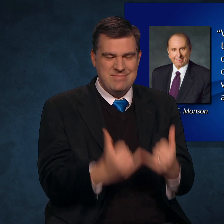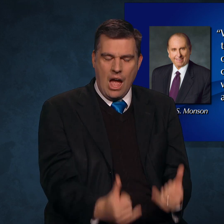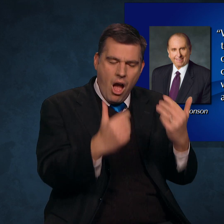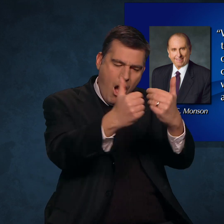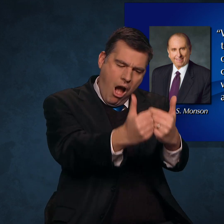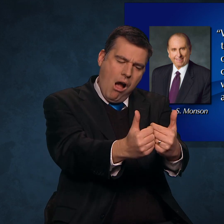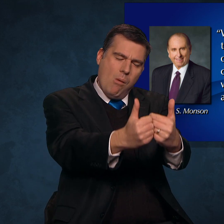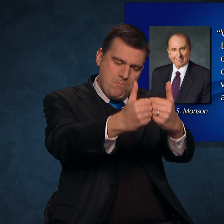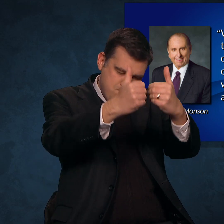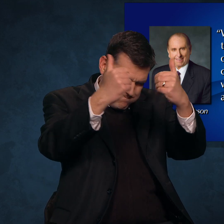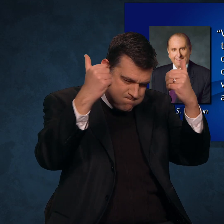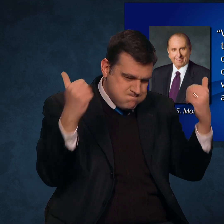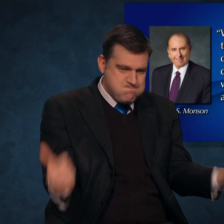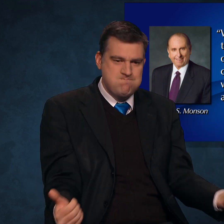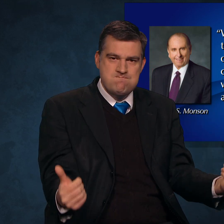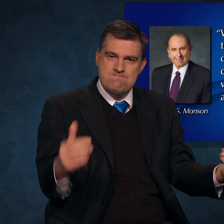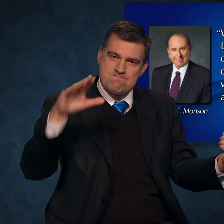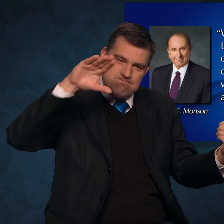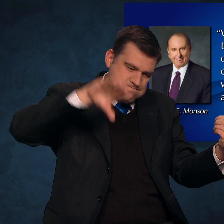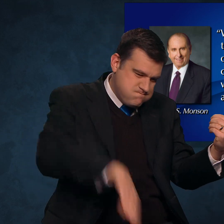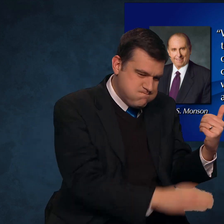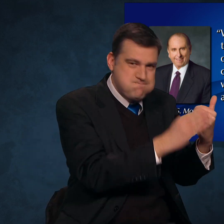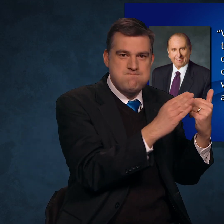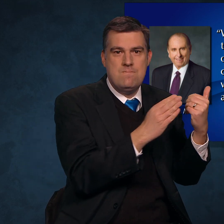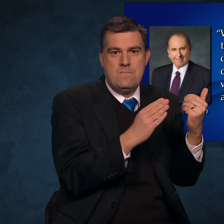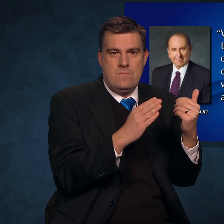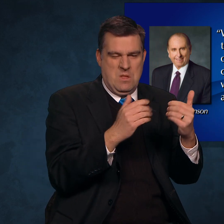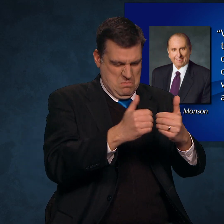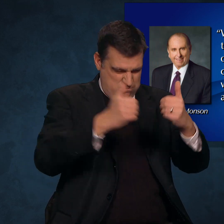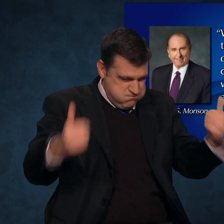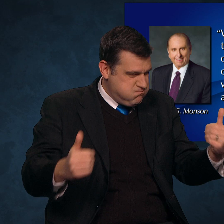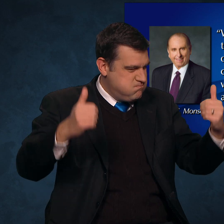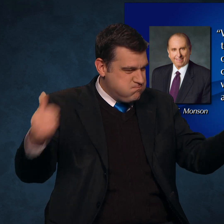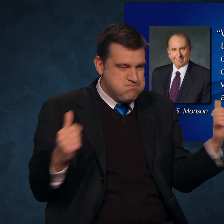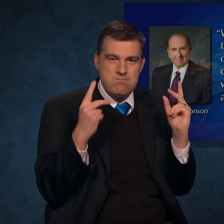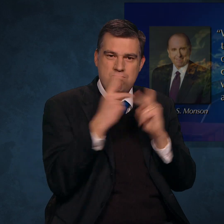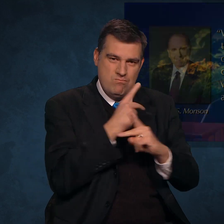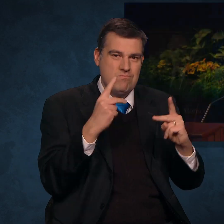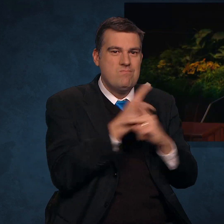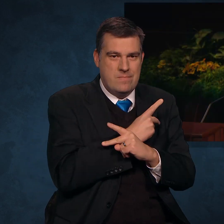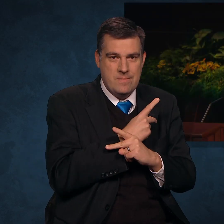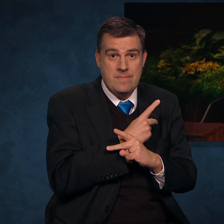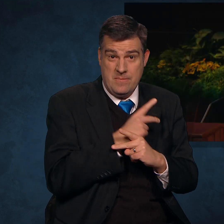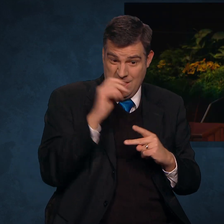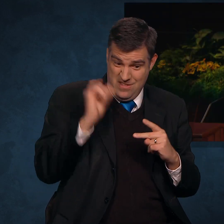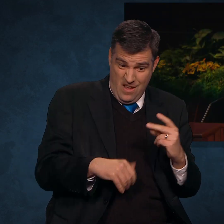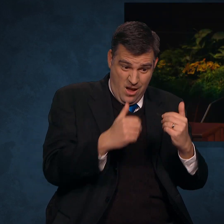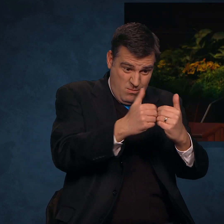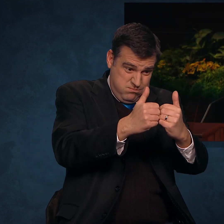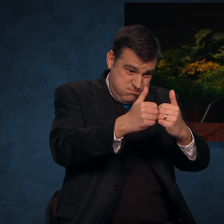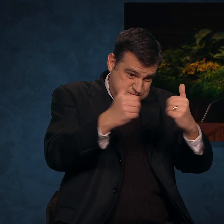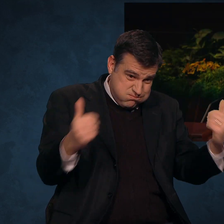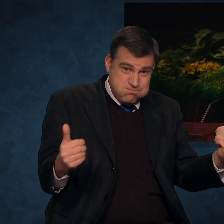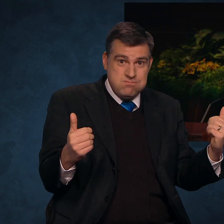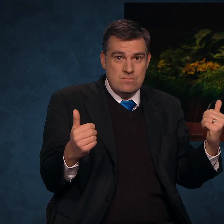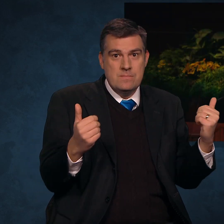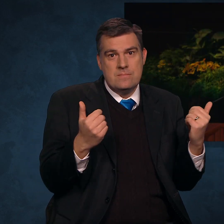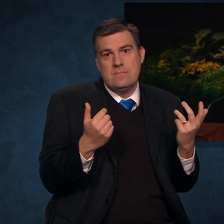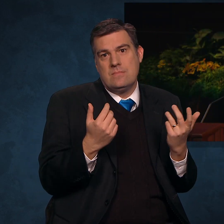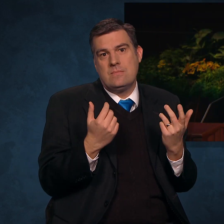a wide chasm between us, and it is growing ever wider. This chasm, for some,